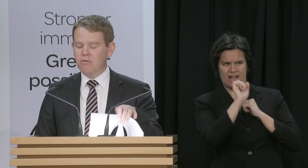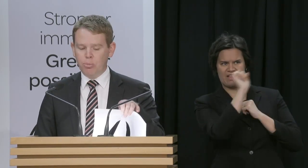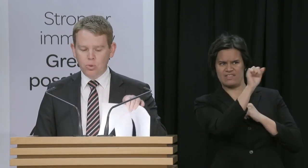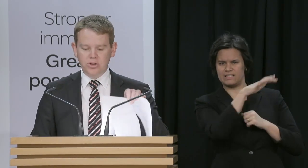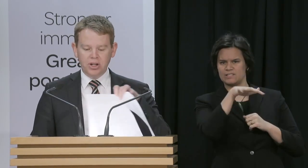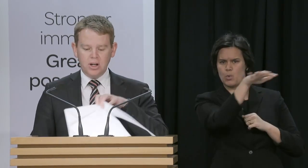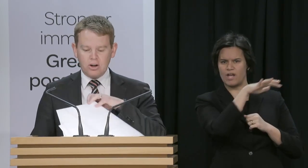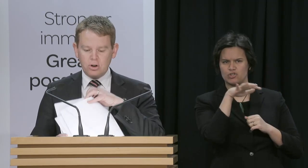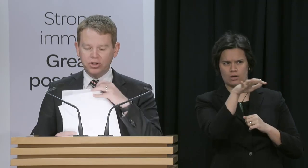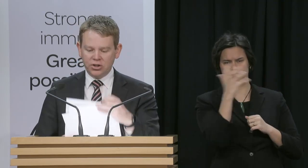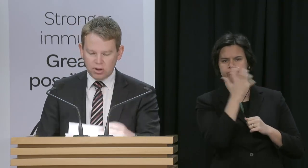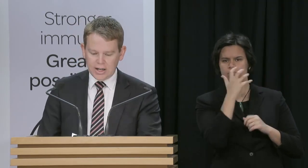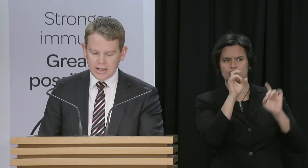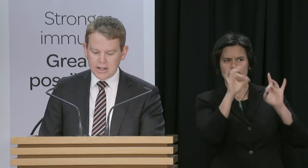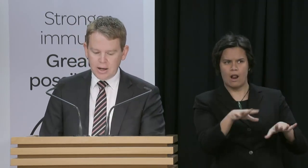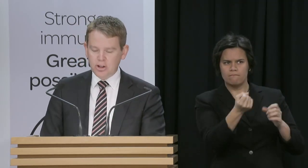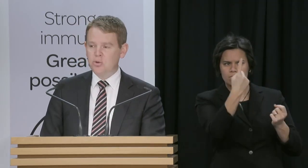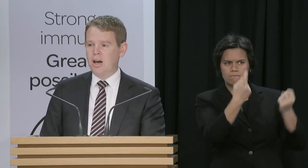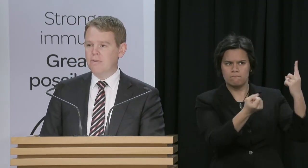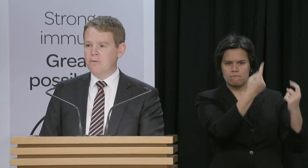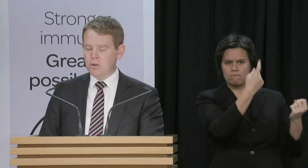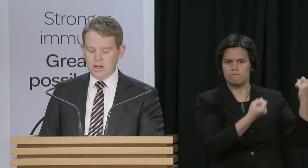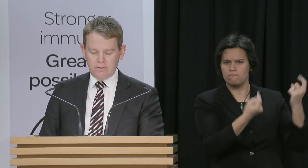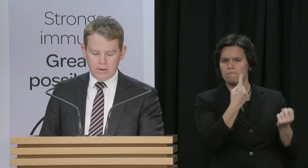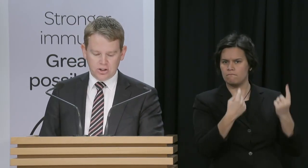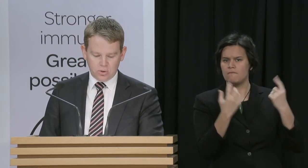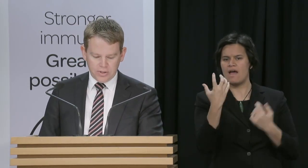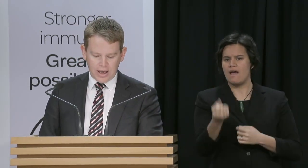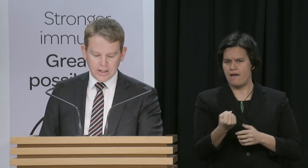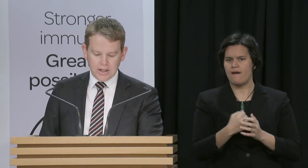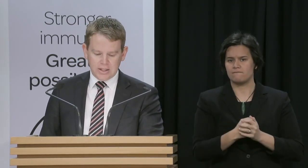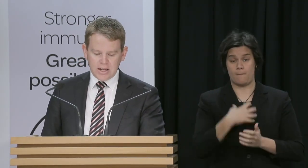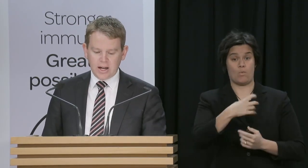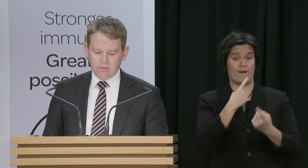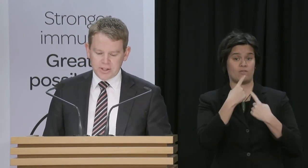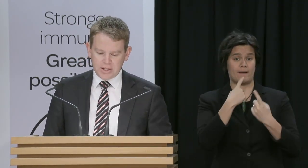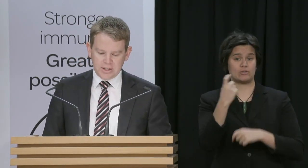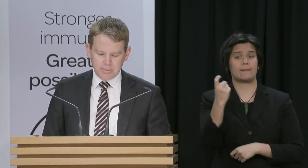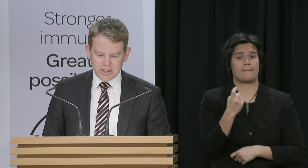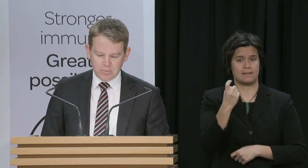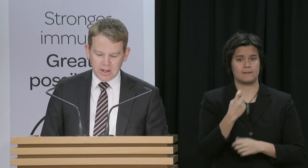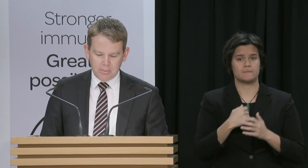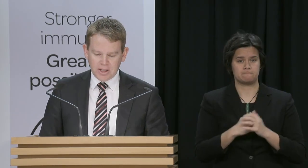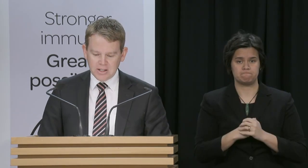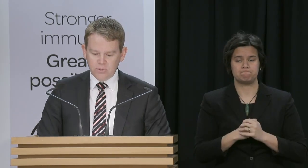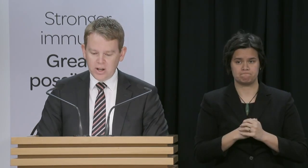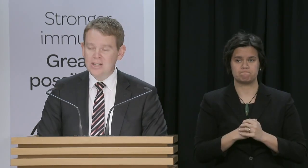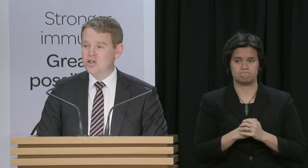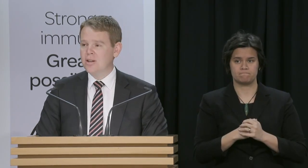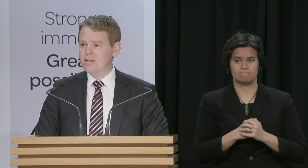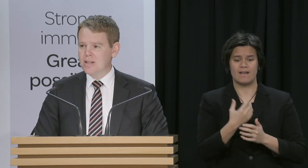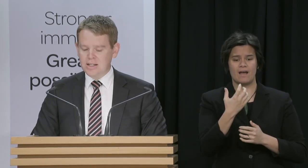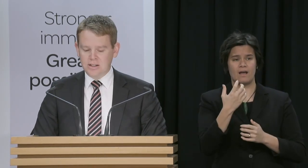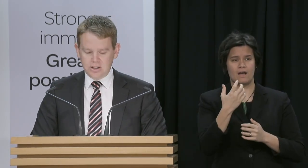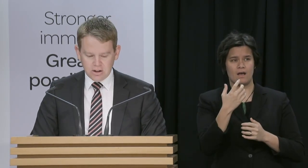cases being reported across Australia, and we do have further information on that. Detailed risk assessments have been completed for